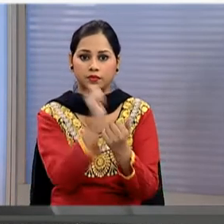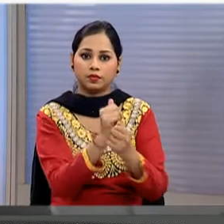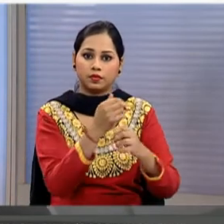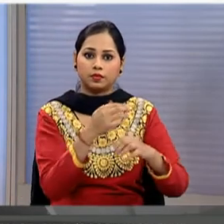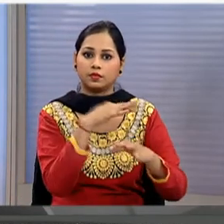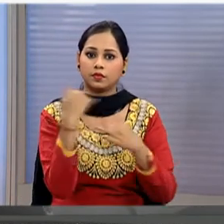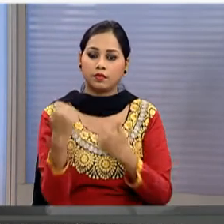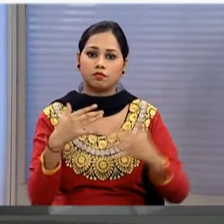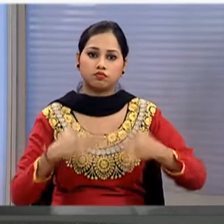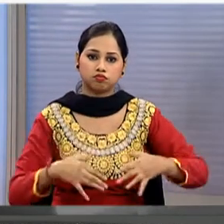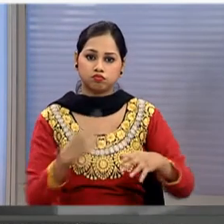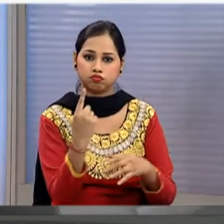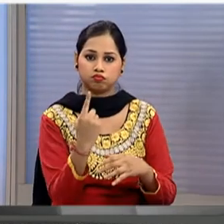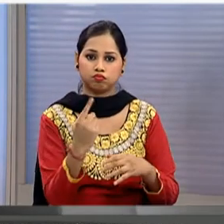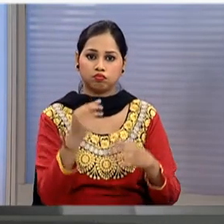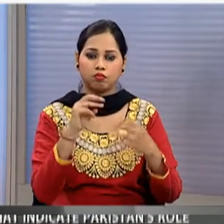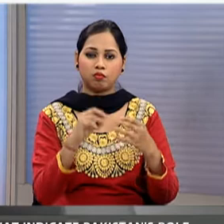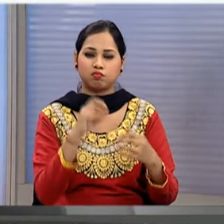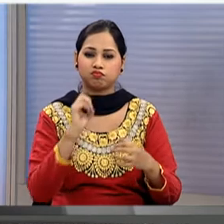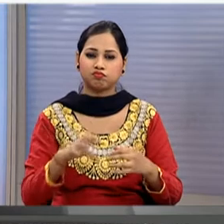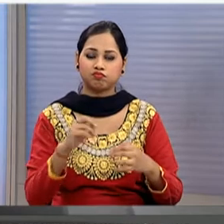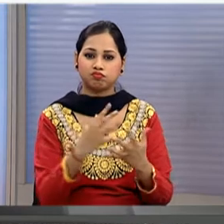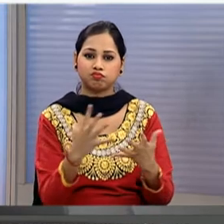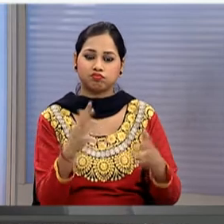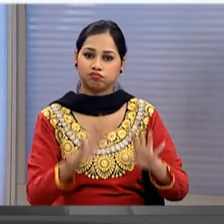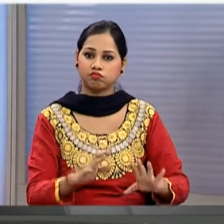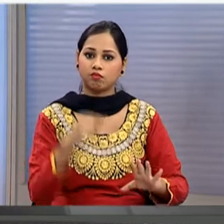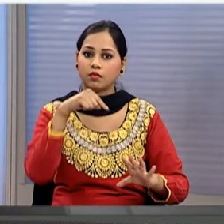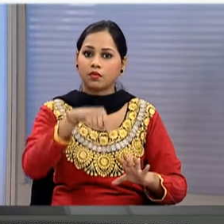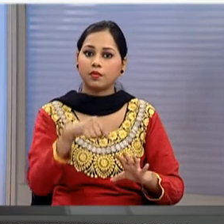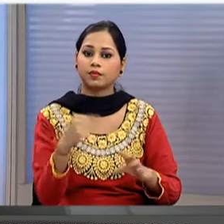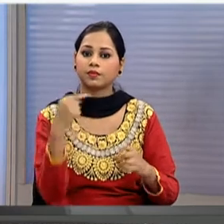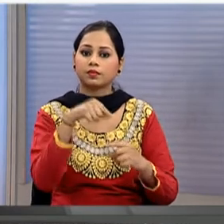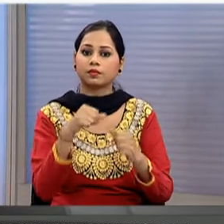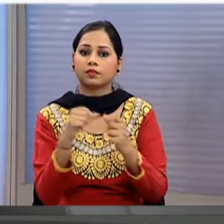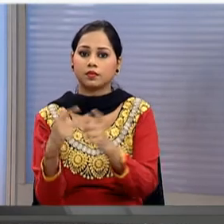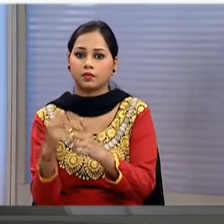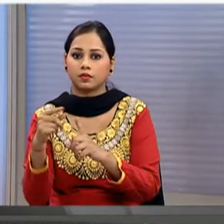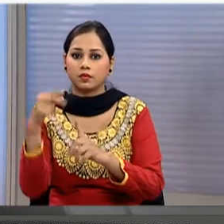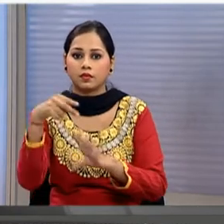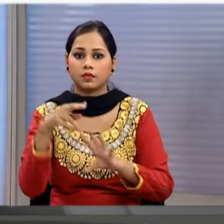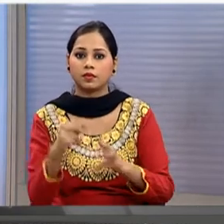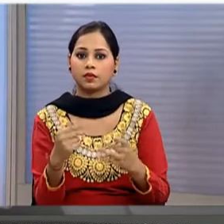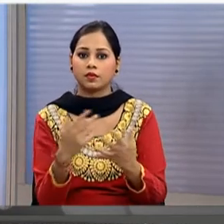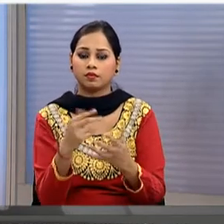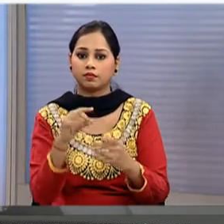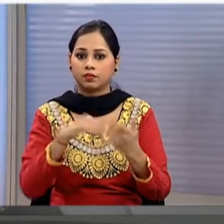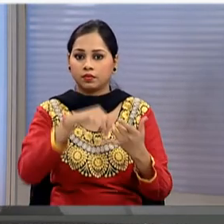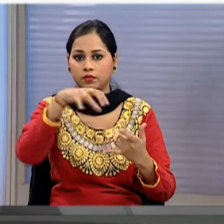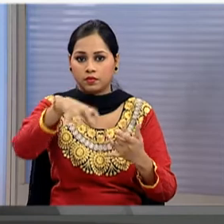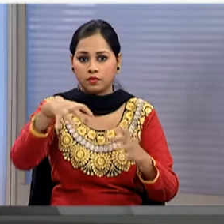killed and the body of one of them was mutilated when infiltrators had ambushed an army patrol in the machil sector